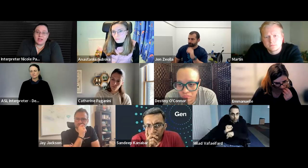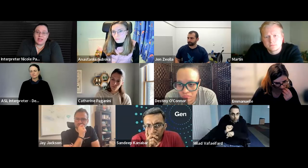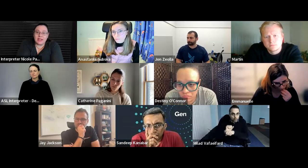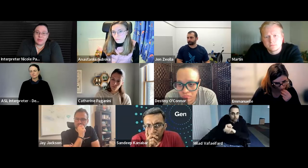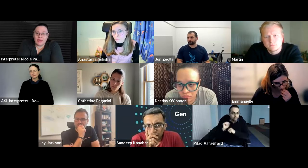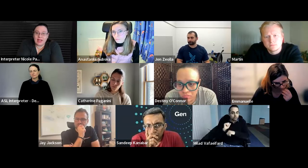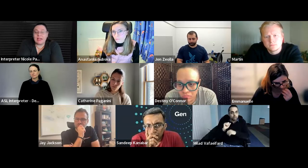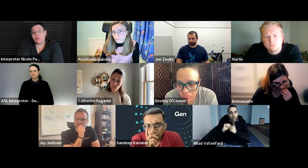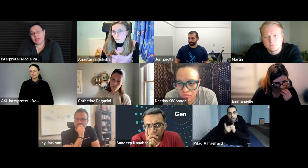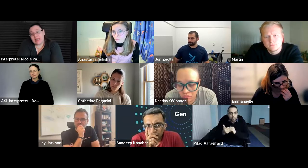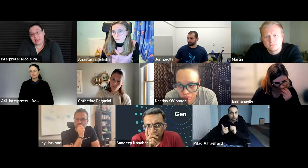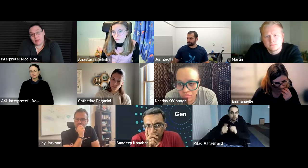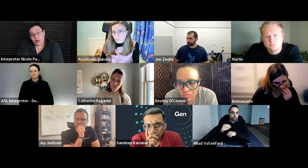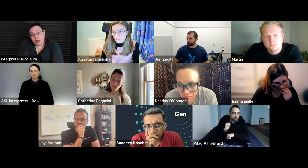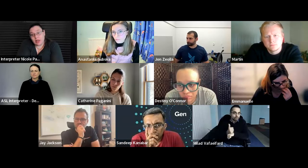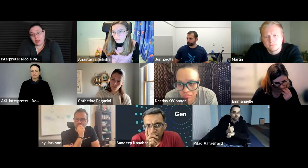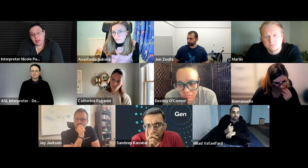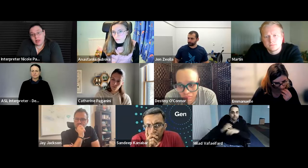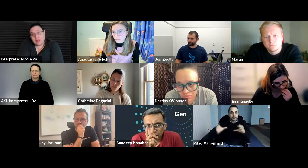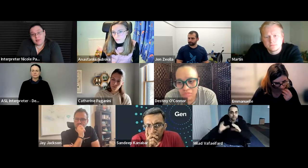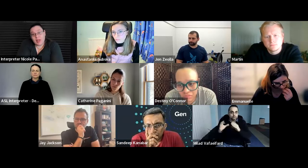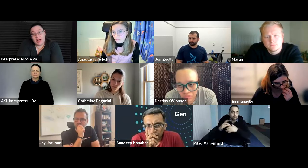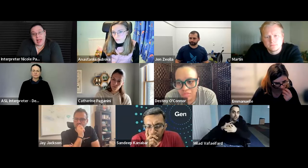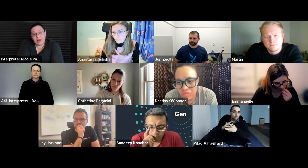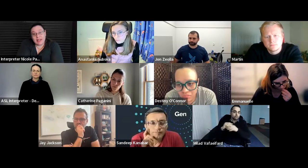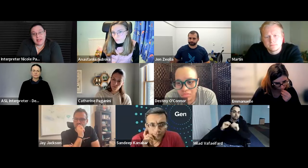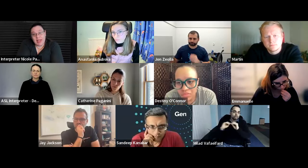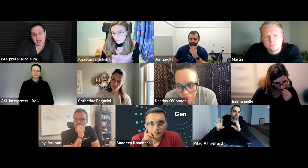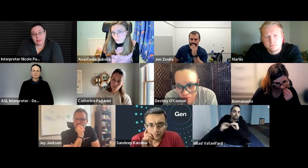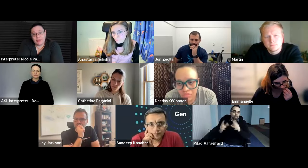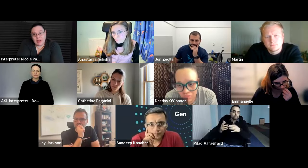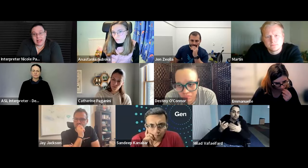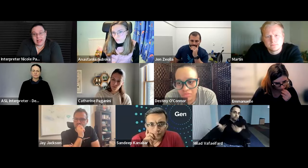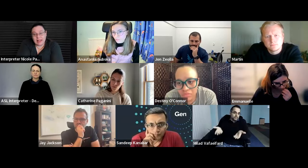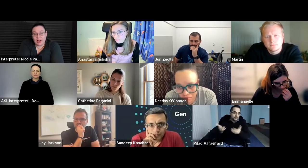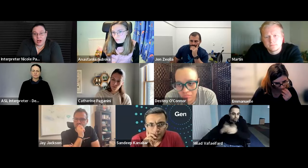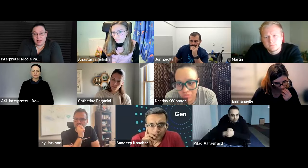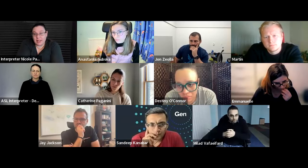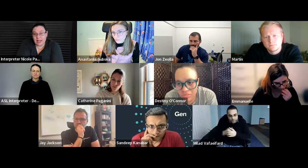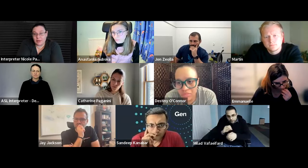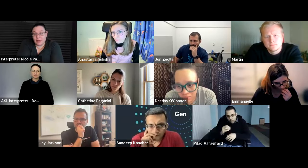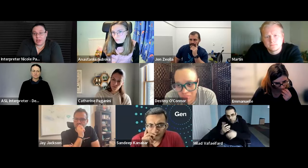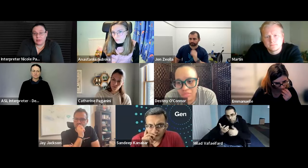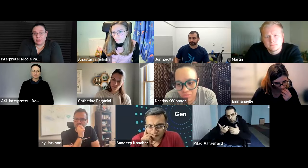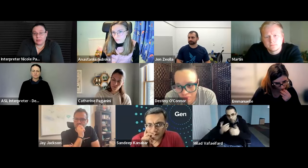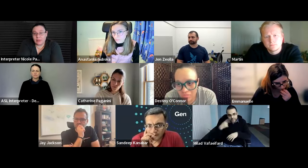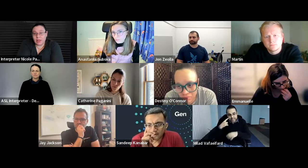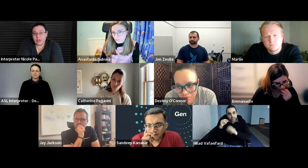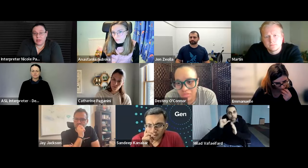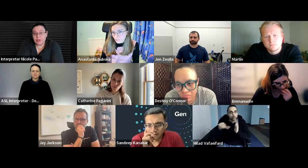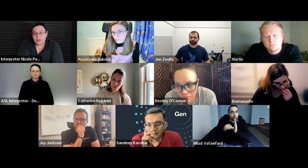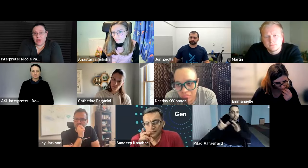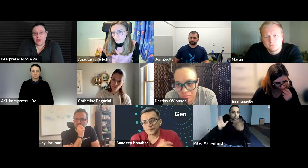that content is provided it would take teamwork on how to get that up and running and get that content out there